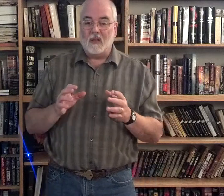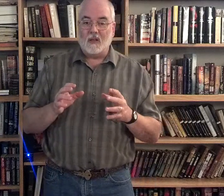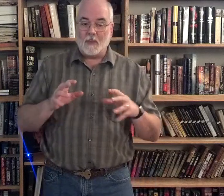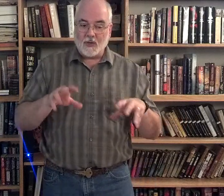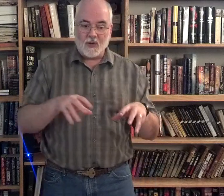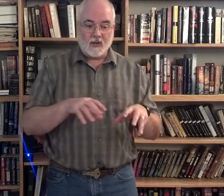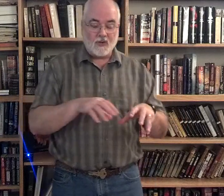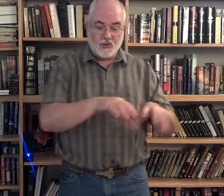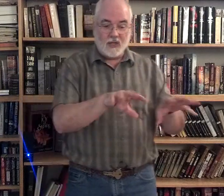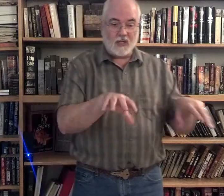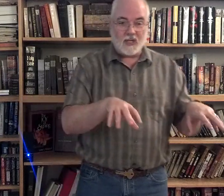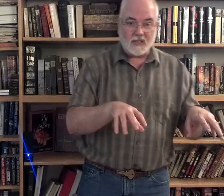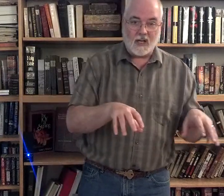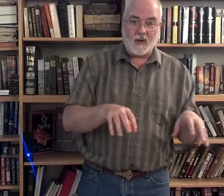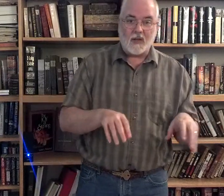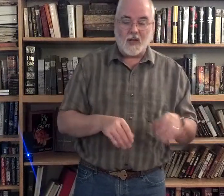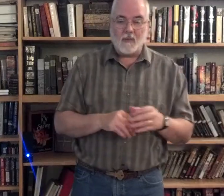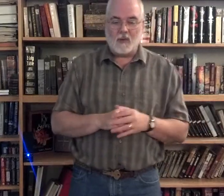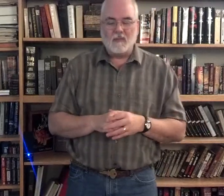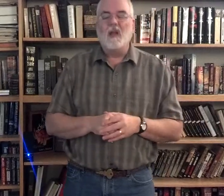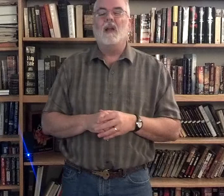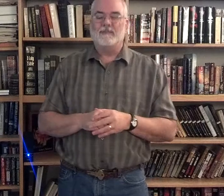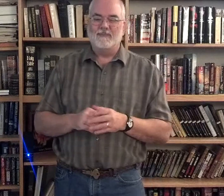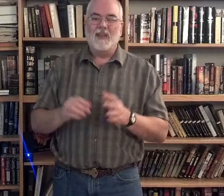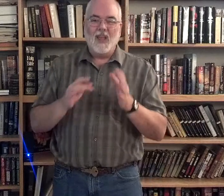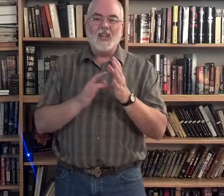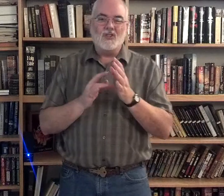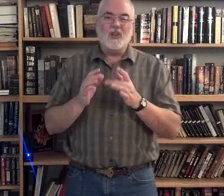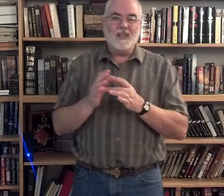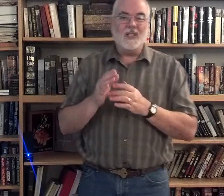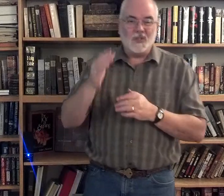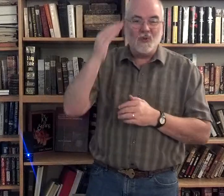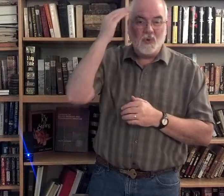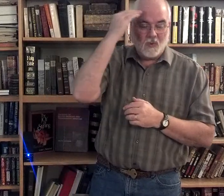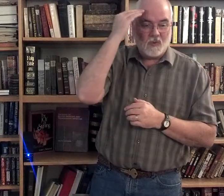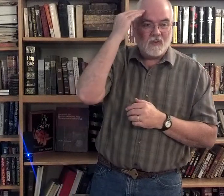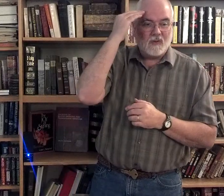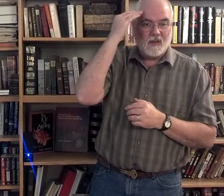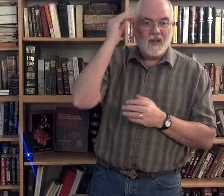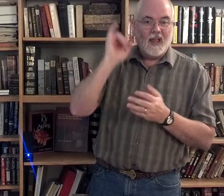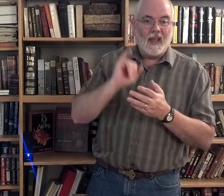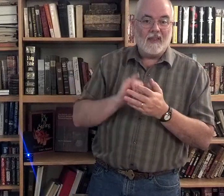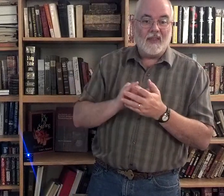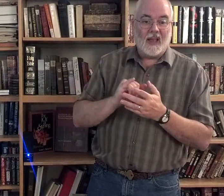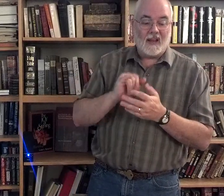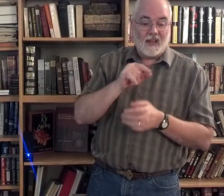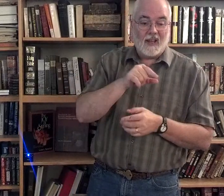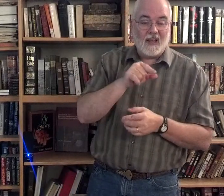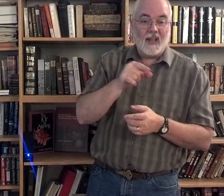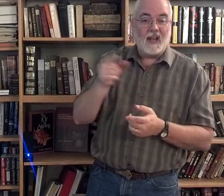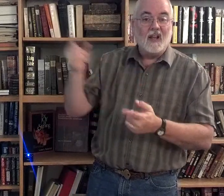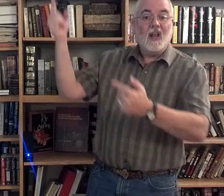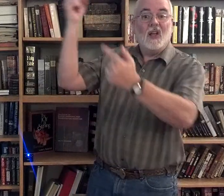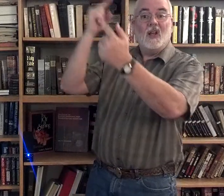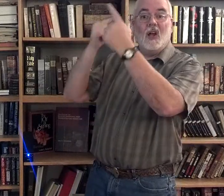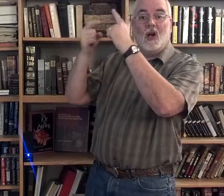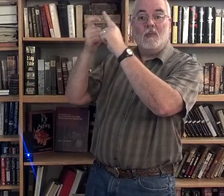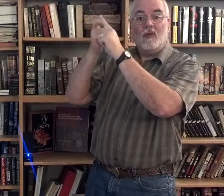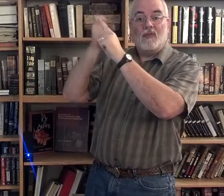The picture here. Jesus is sitting here on the table. Jesus knew that he had come from.